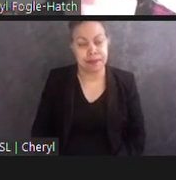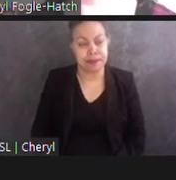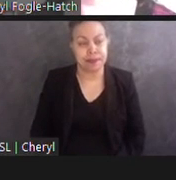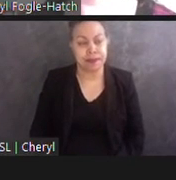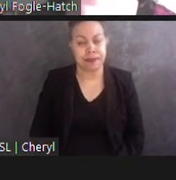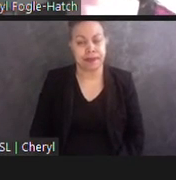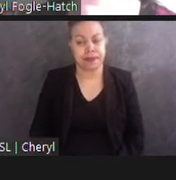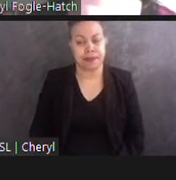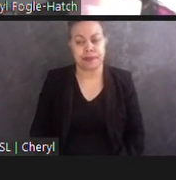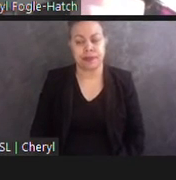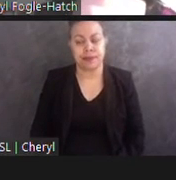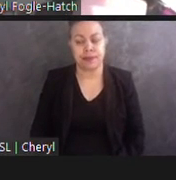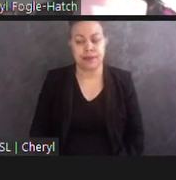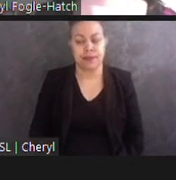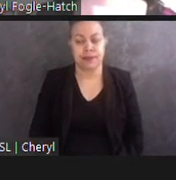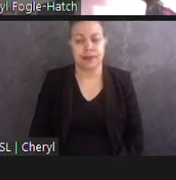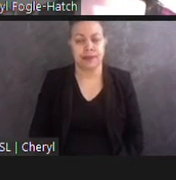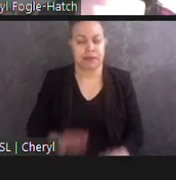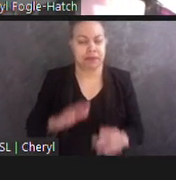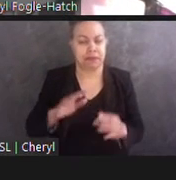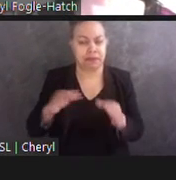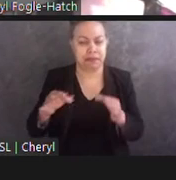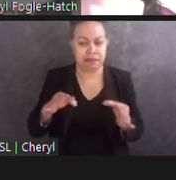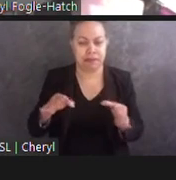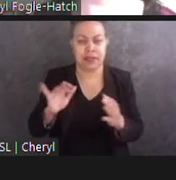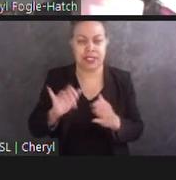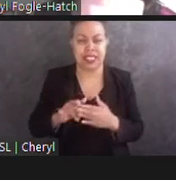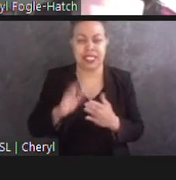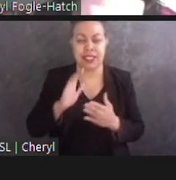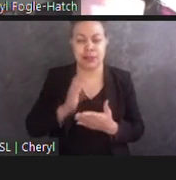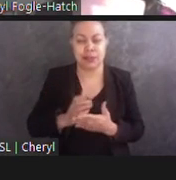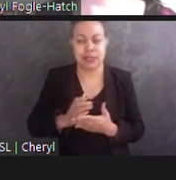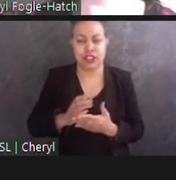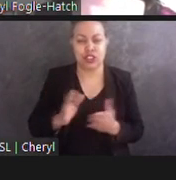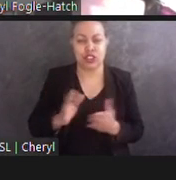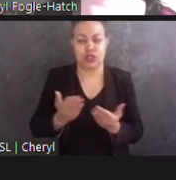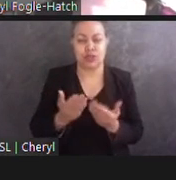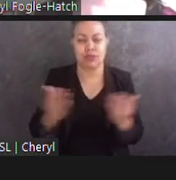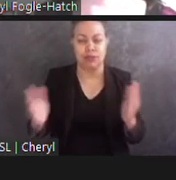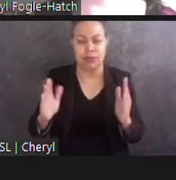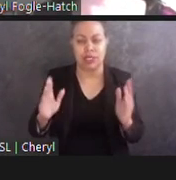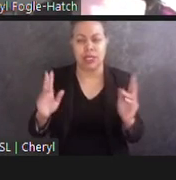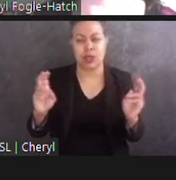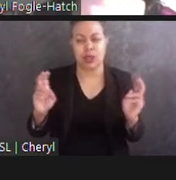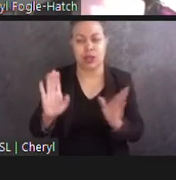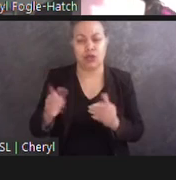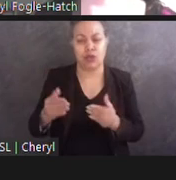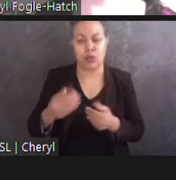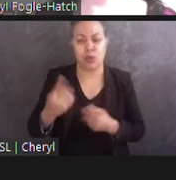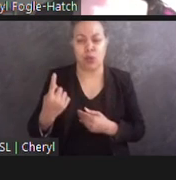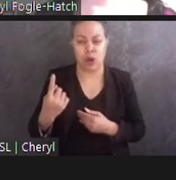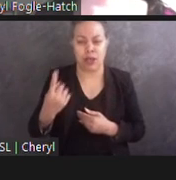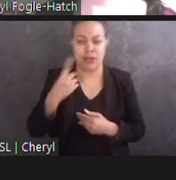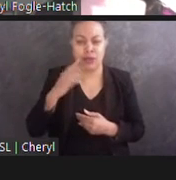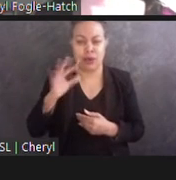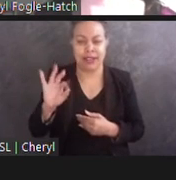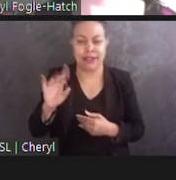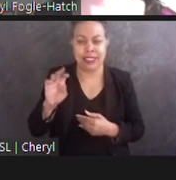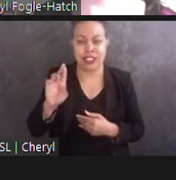Audio description. This is a picture of room one in the FDR Memorial. On the stone wall is a bas